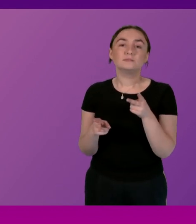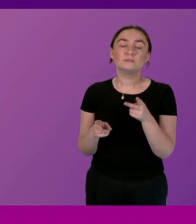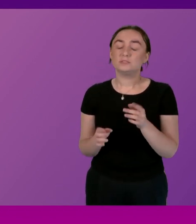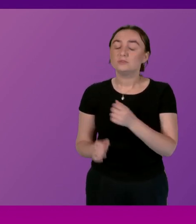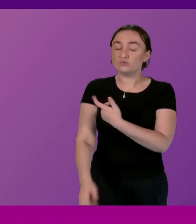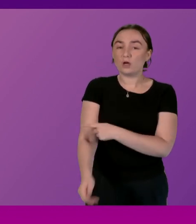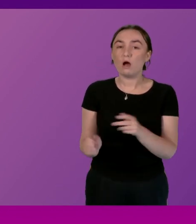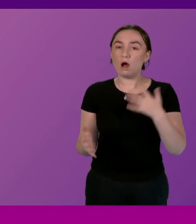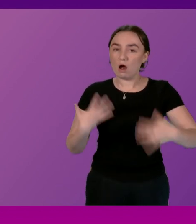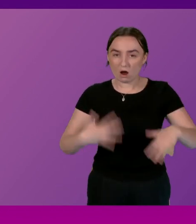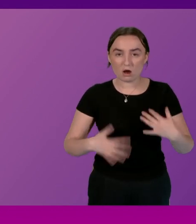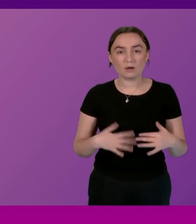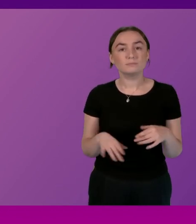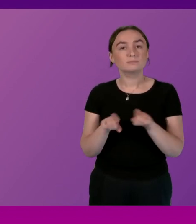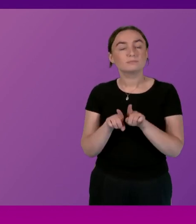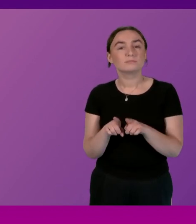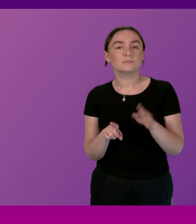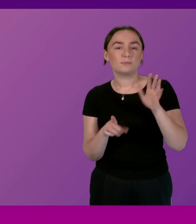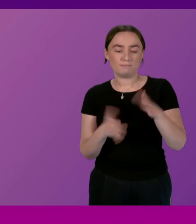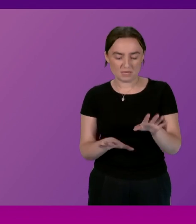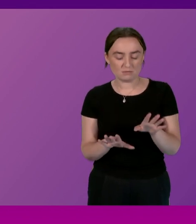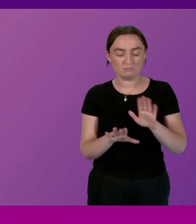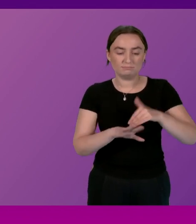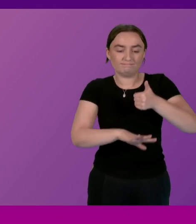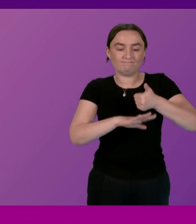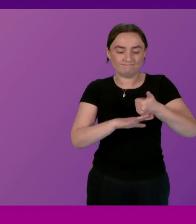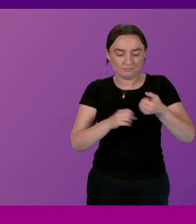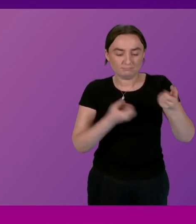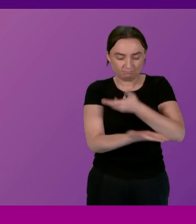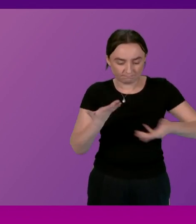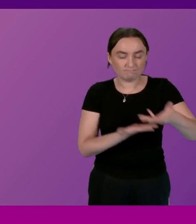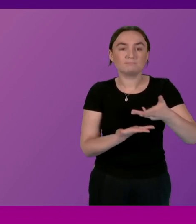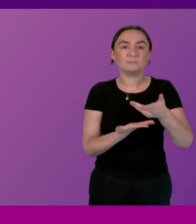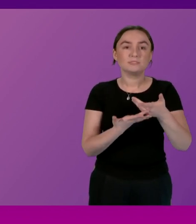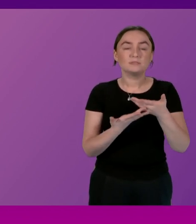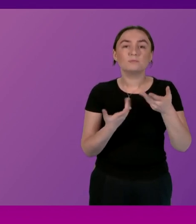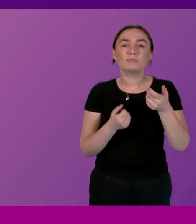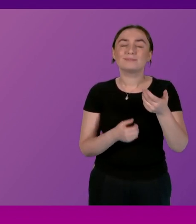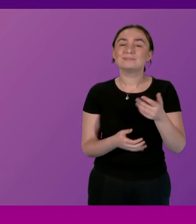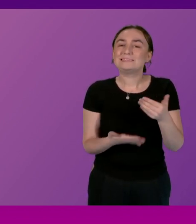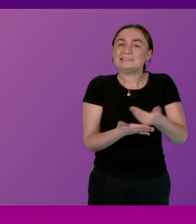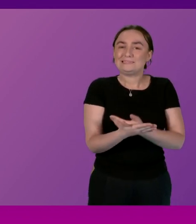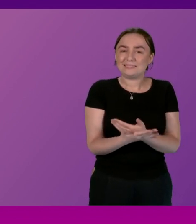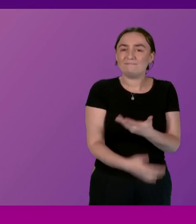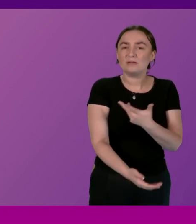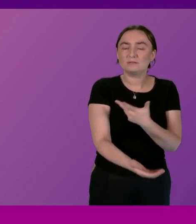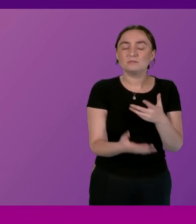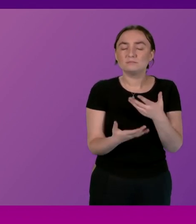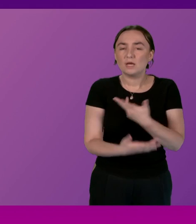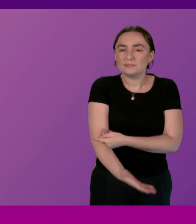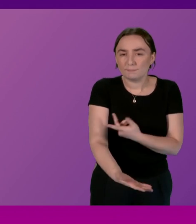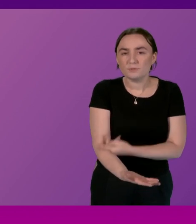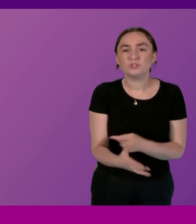deal of discussion about the establishment of a safe consumption facility pilot which I believe was approved this morning by authorities in Glasgow